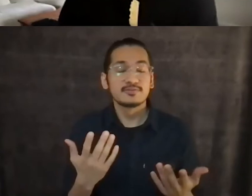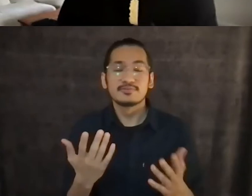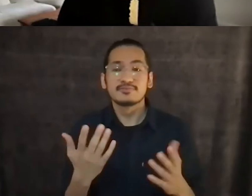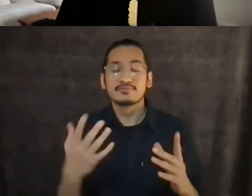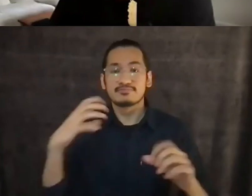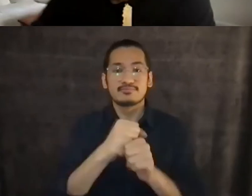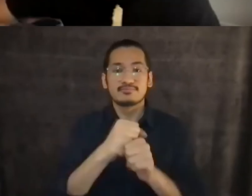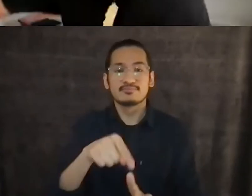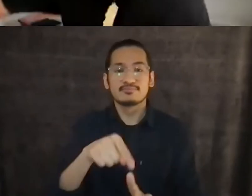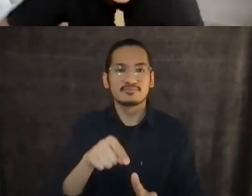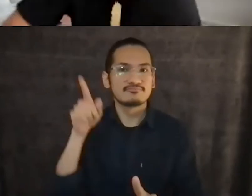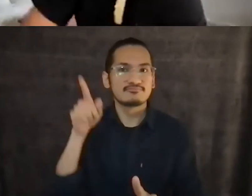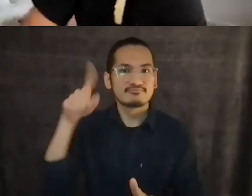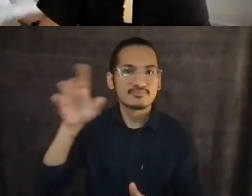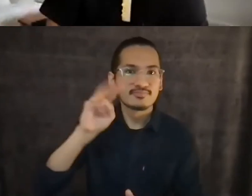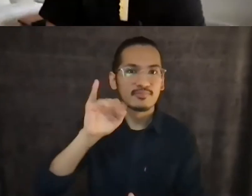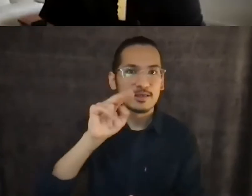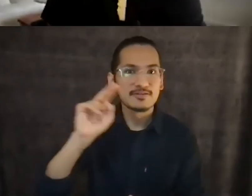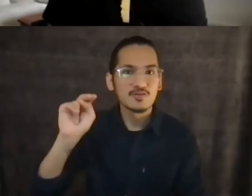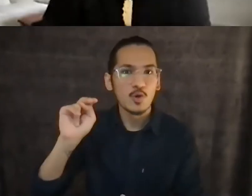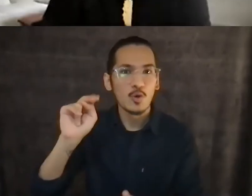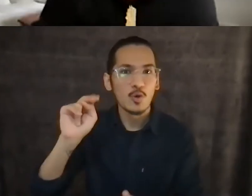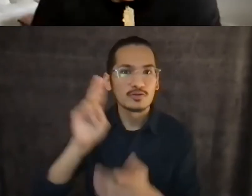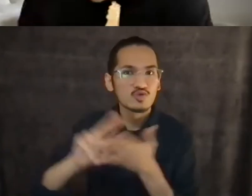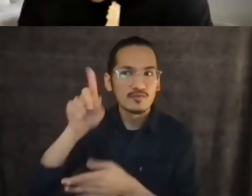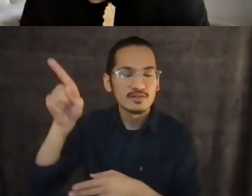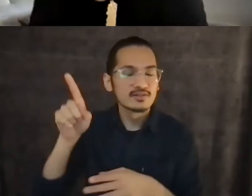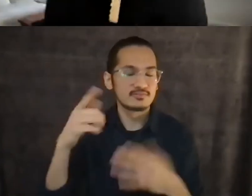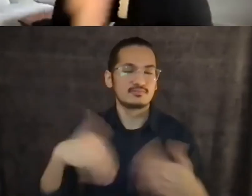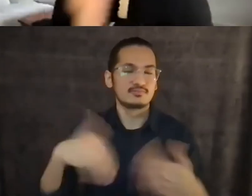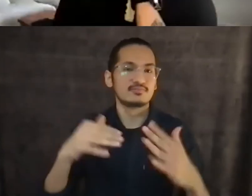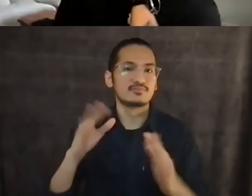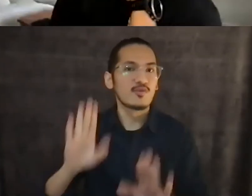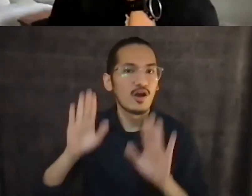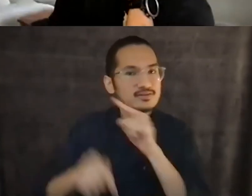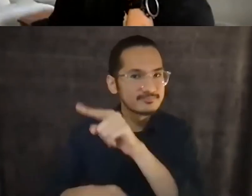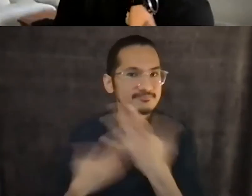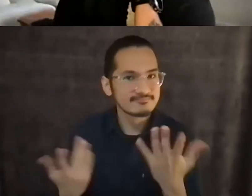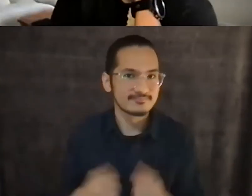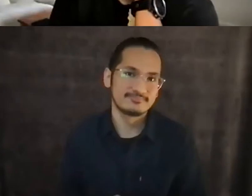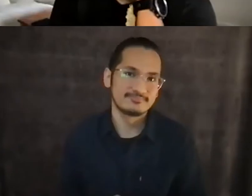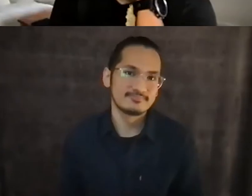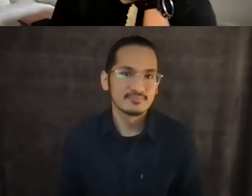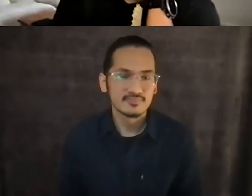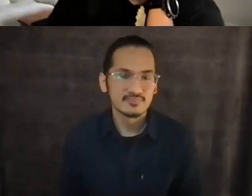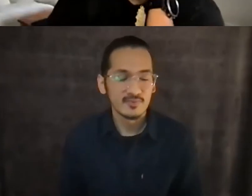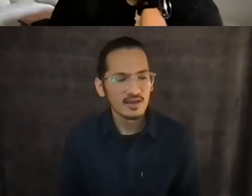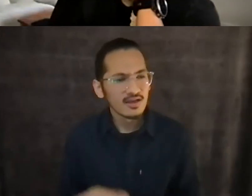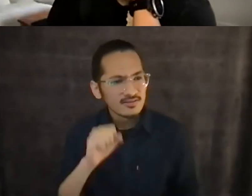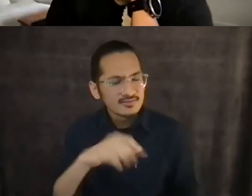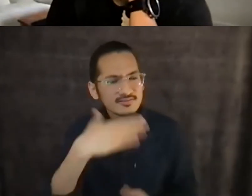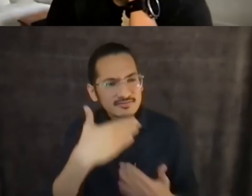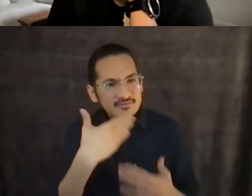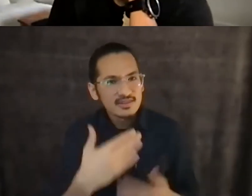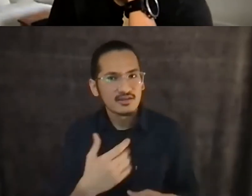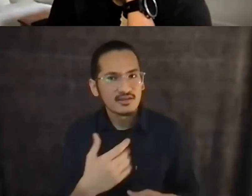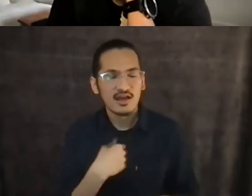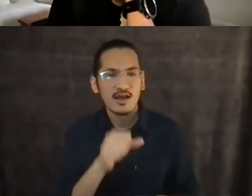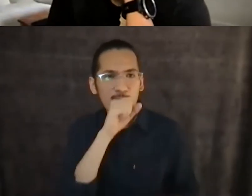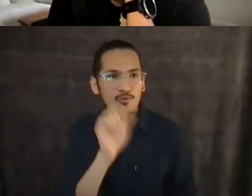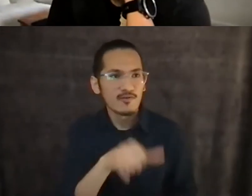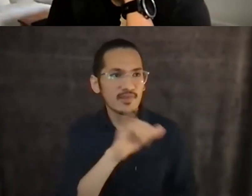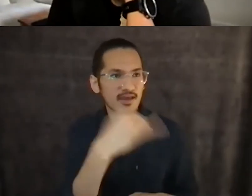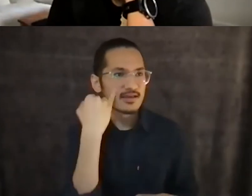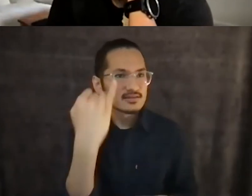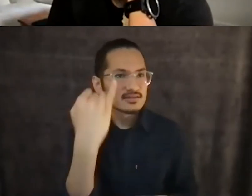Oh, that's amazing. I'm actually, I'm totally thrilled to hear that. And I love that idea that just phrase places a refuge